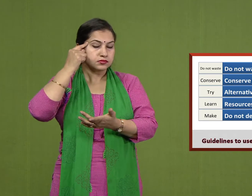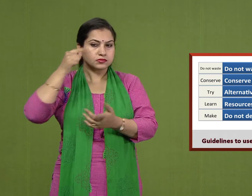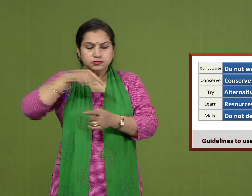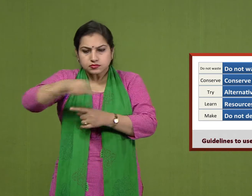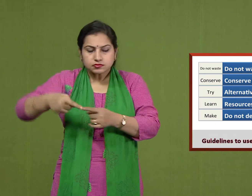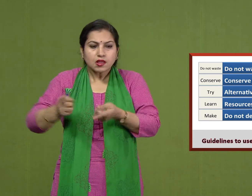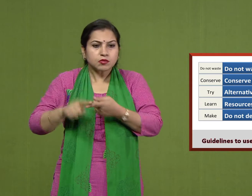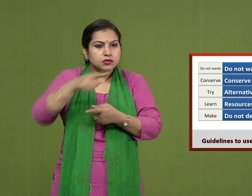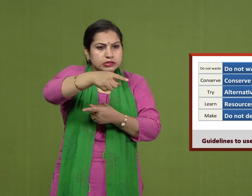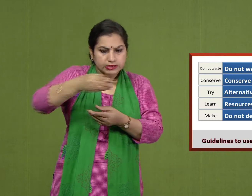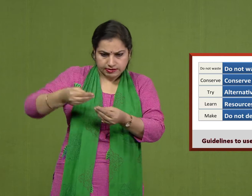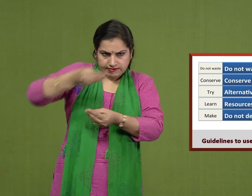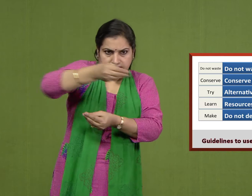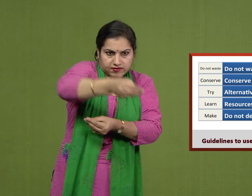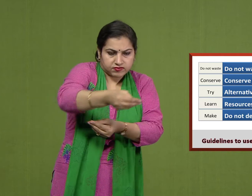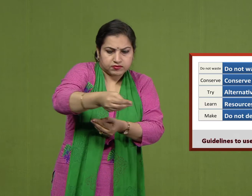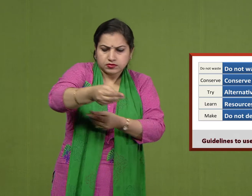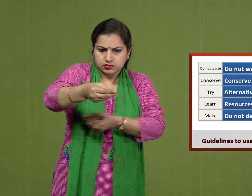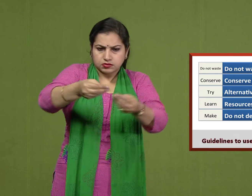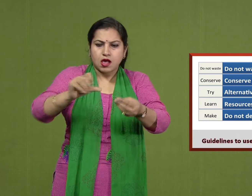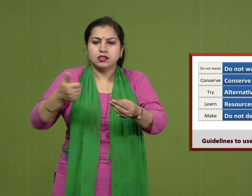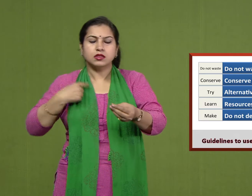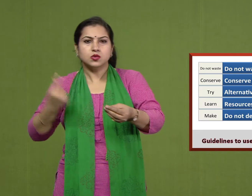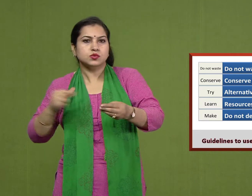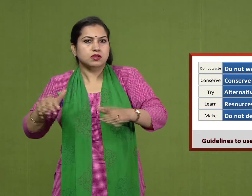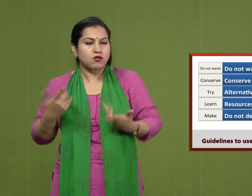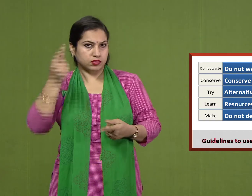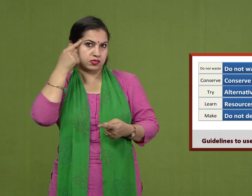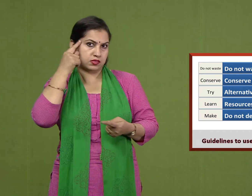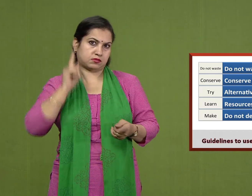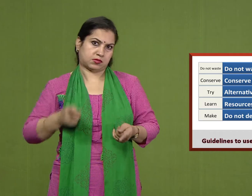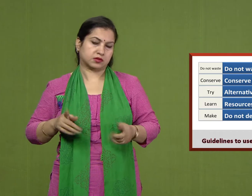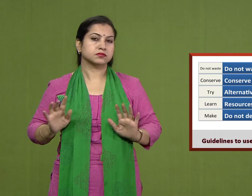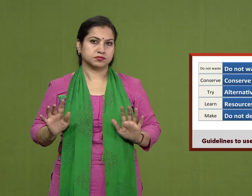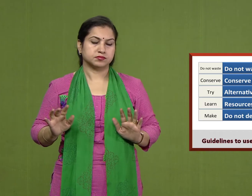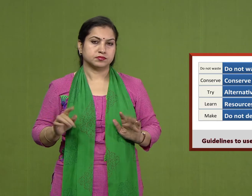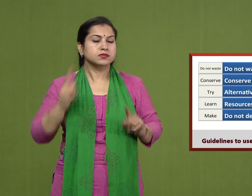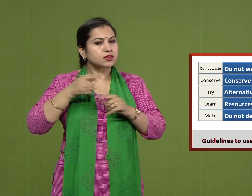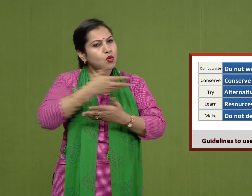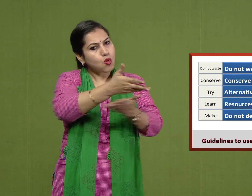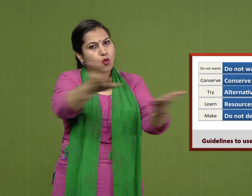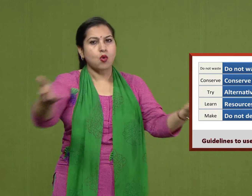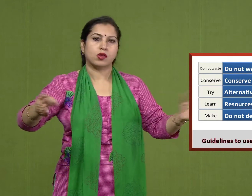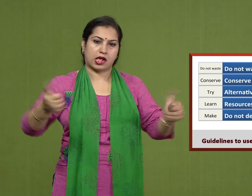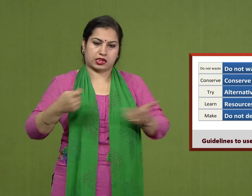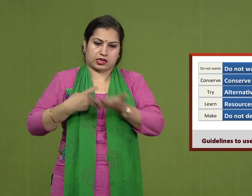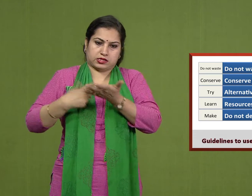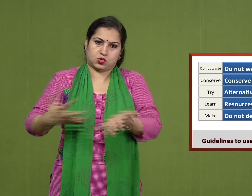alternatives to existing resources so that everyone can use resources